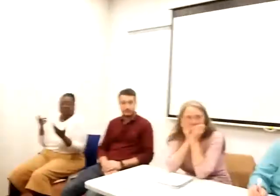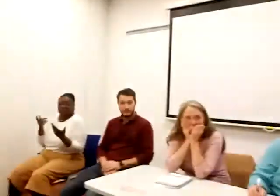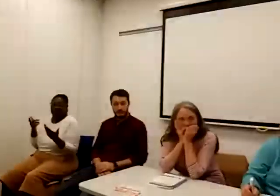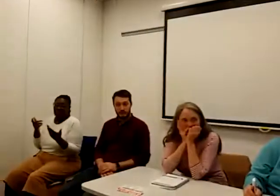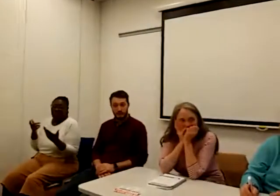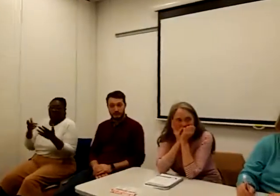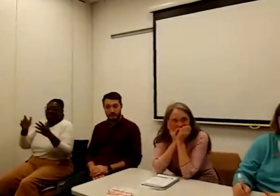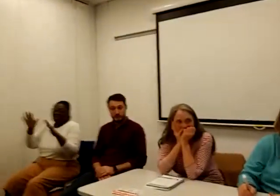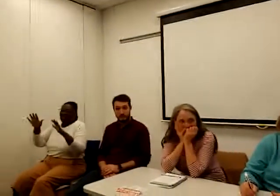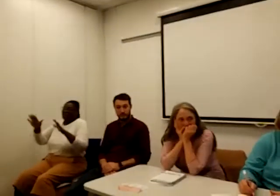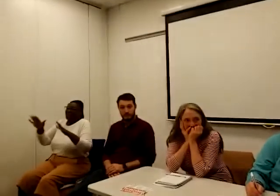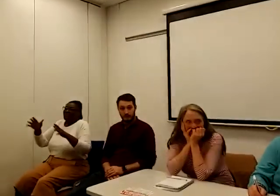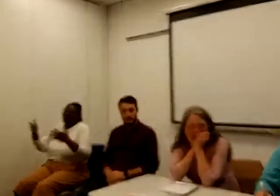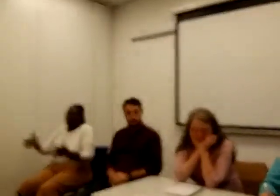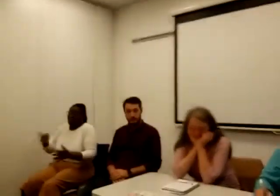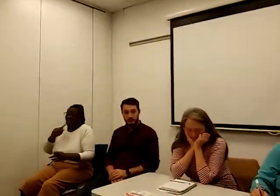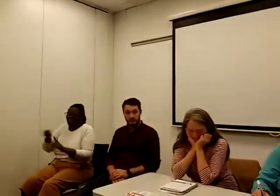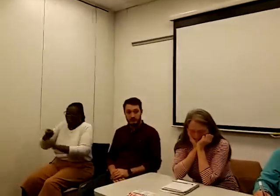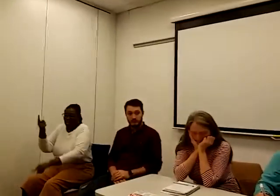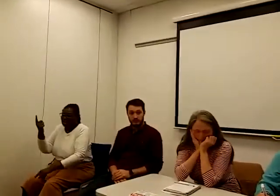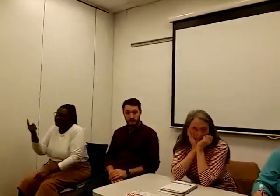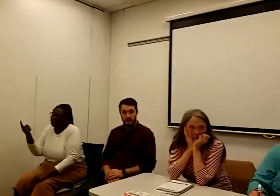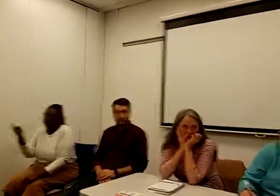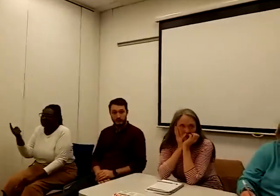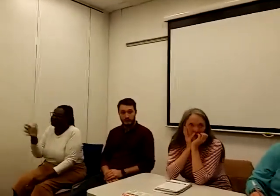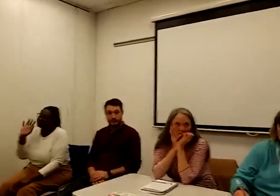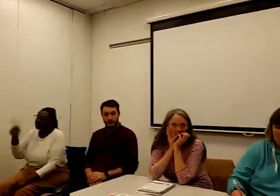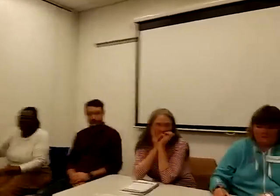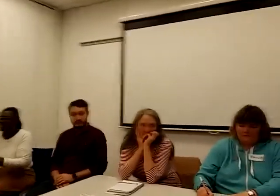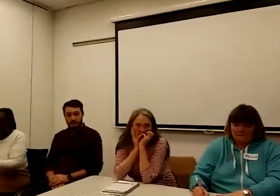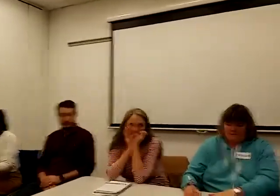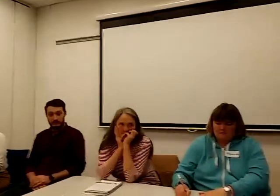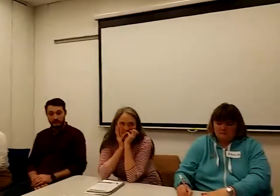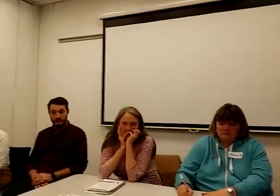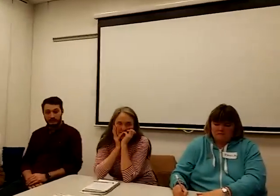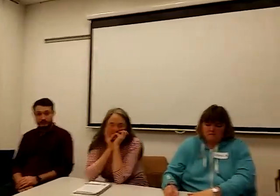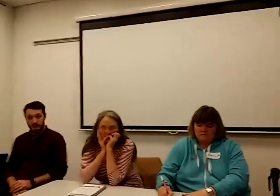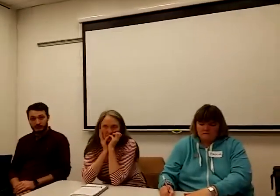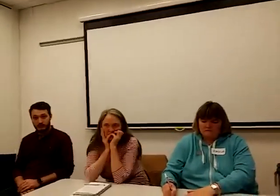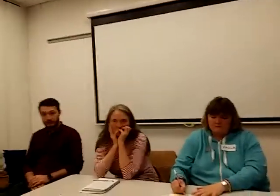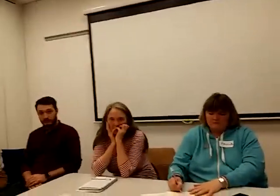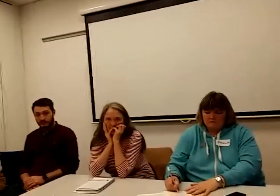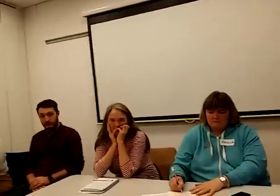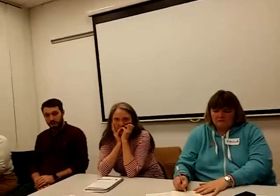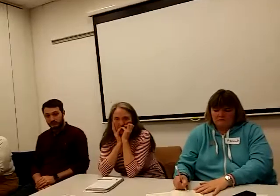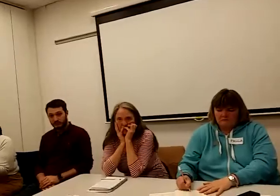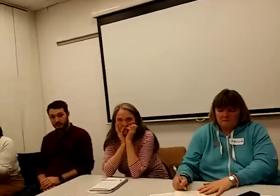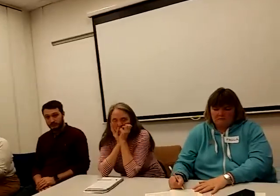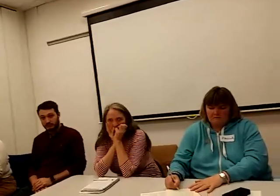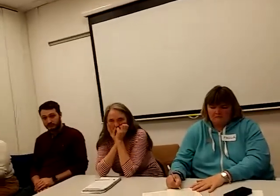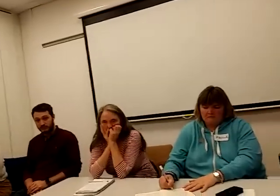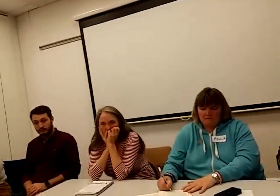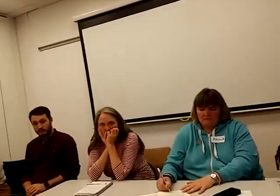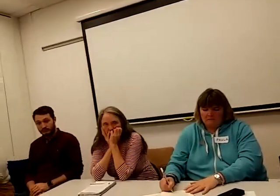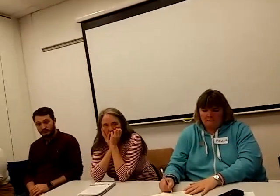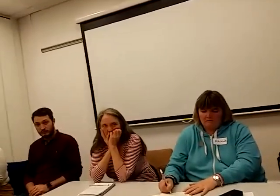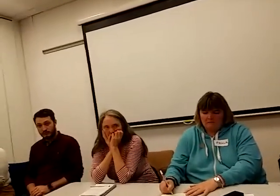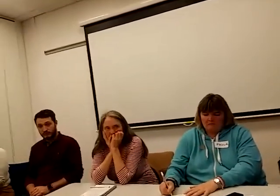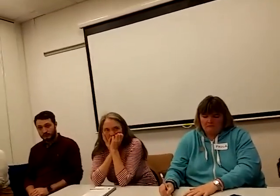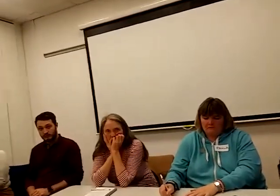the sanctions, sanctions of Shippel won't be universal credit, as a rate per payment, and they're